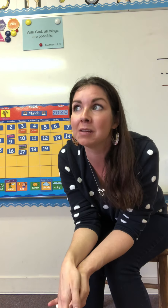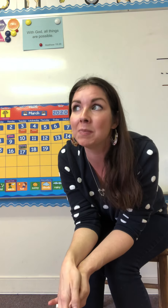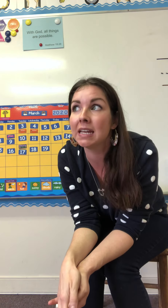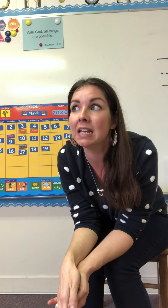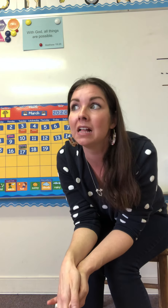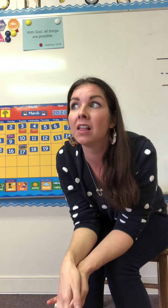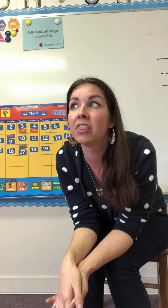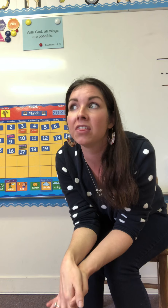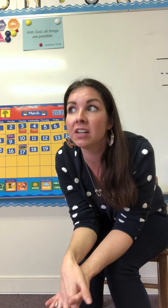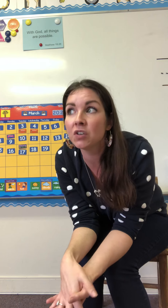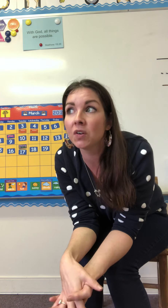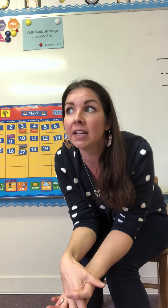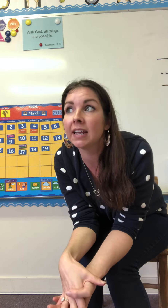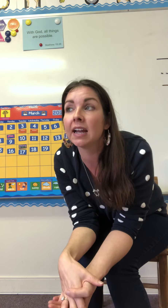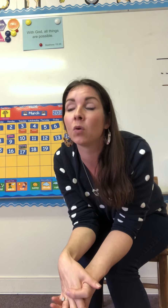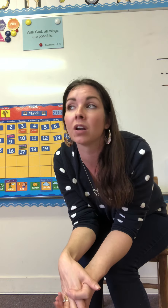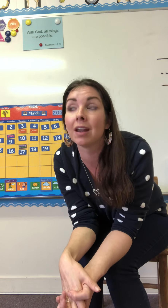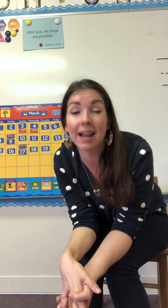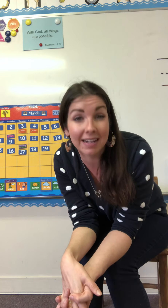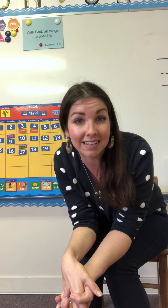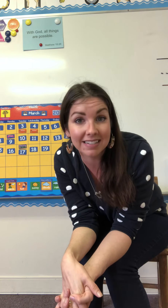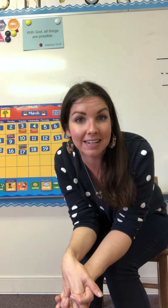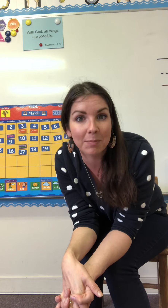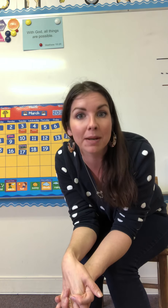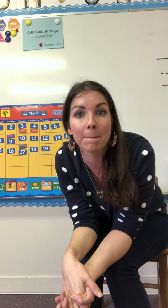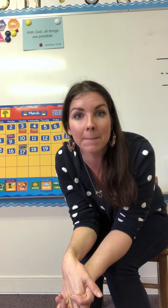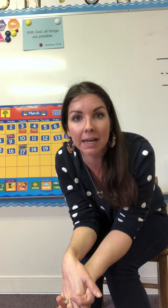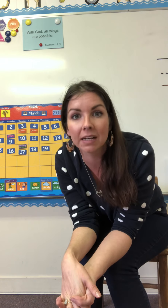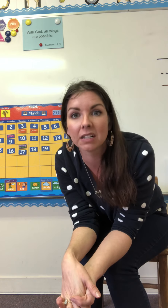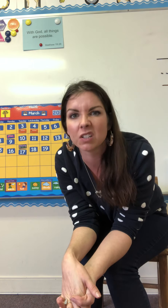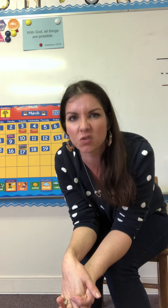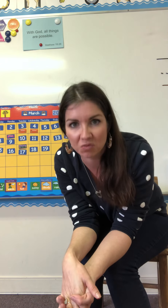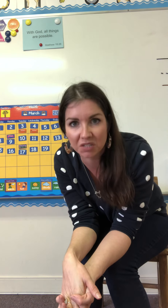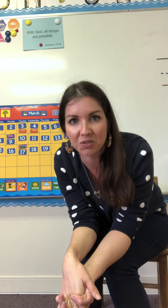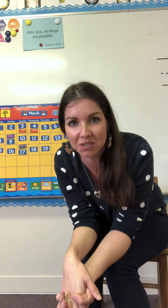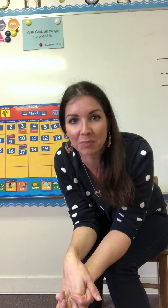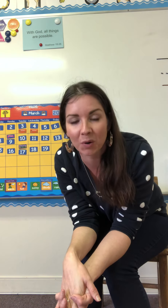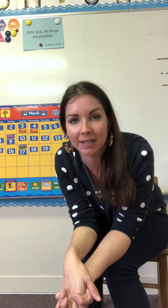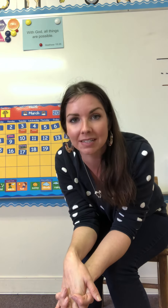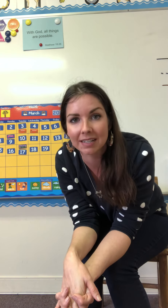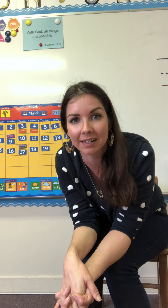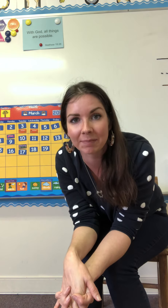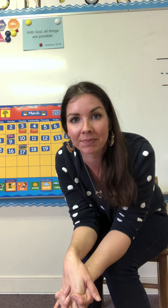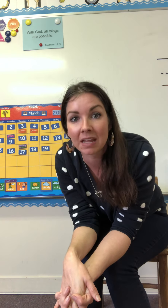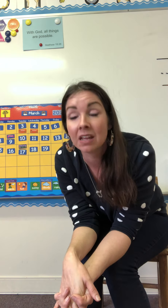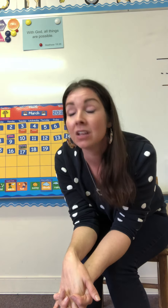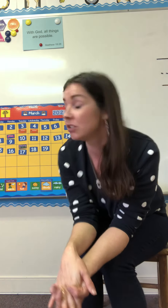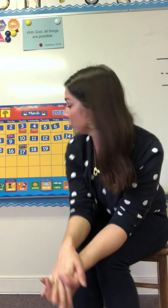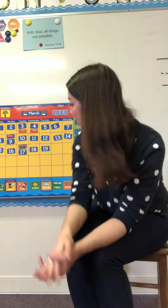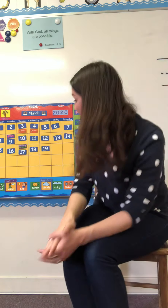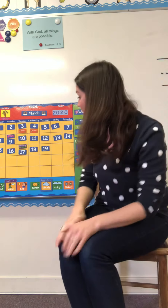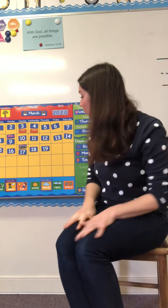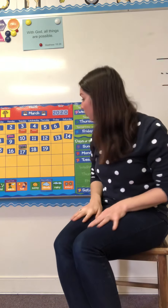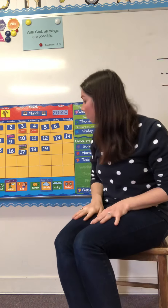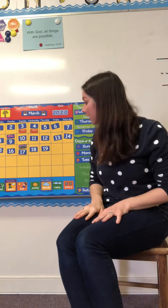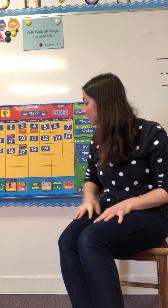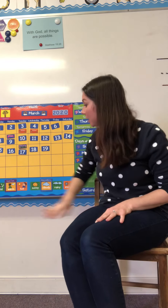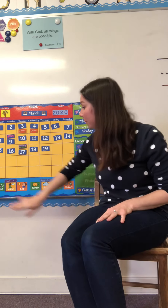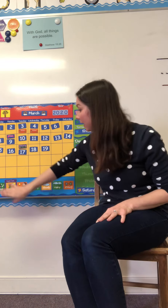be thundering or lightning today but it might drizzle some rain today so if you want to tell me